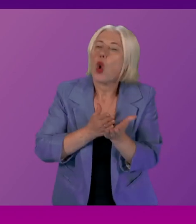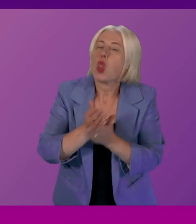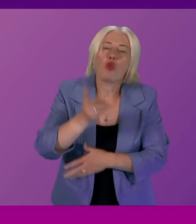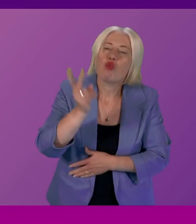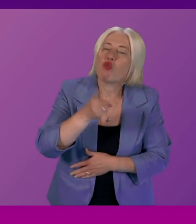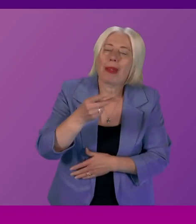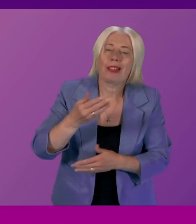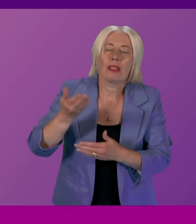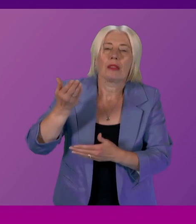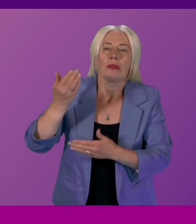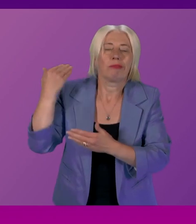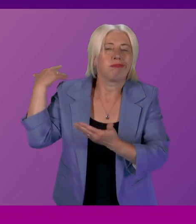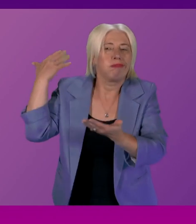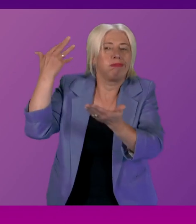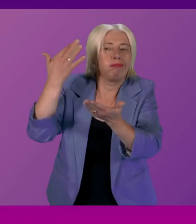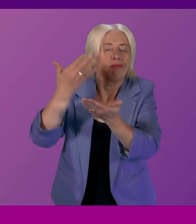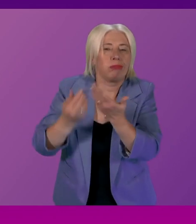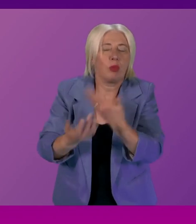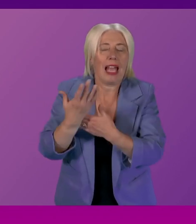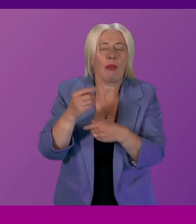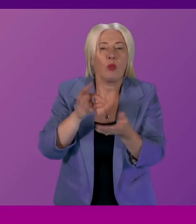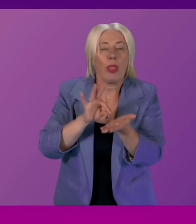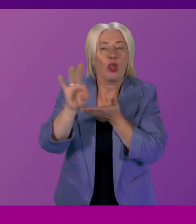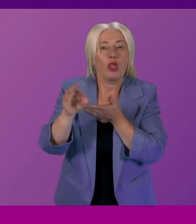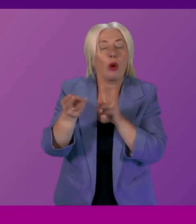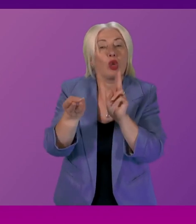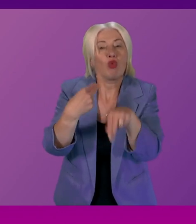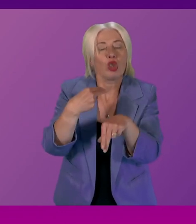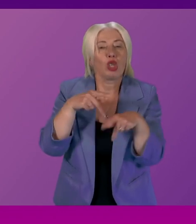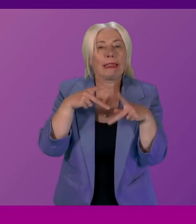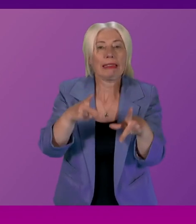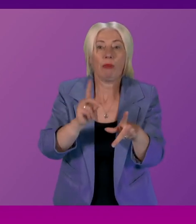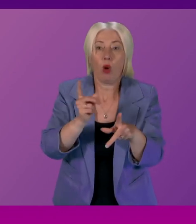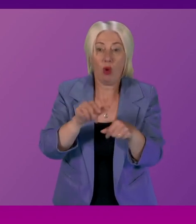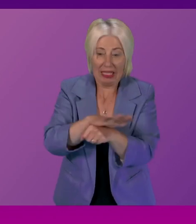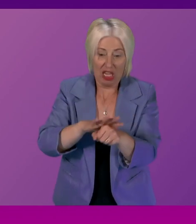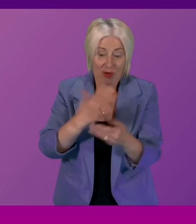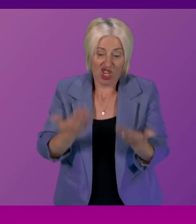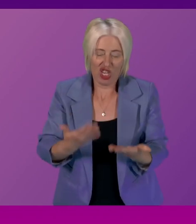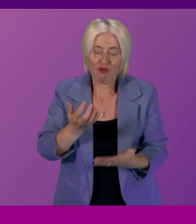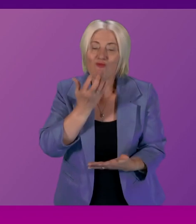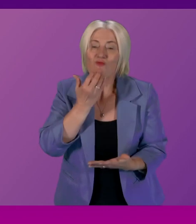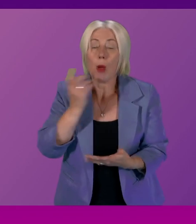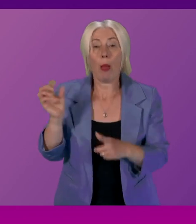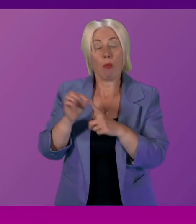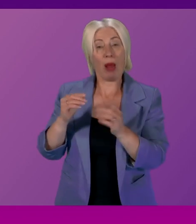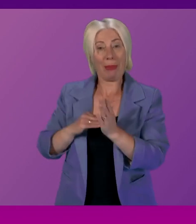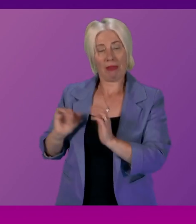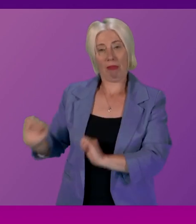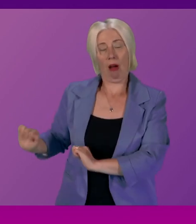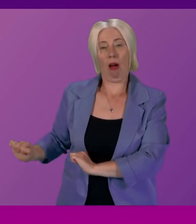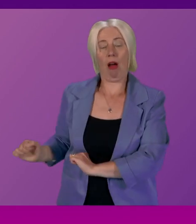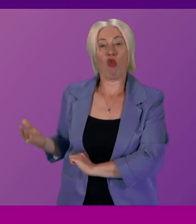of the history of where we are with the deposit return scheme and where we've ended up but again the Prime Minister's most recent announcements